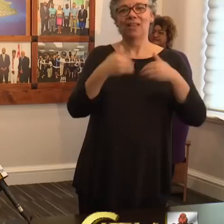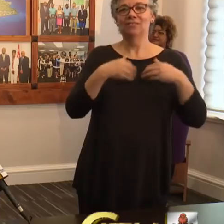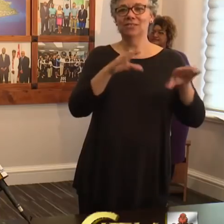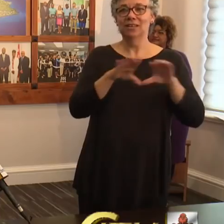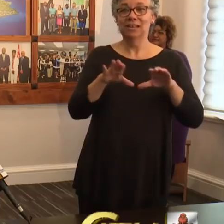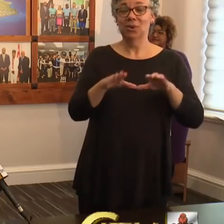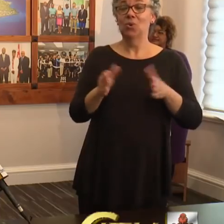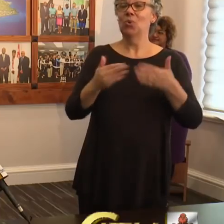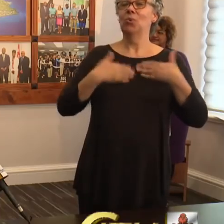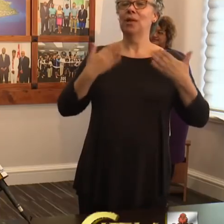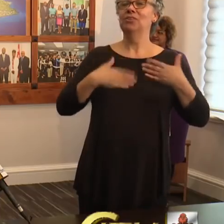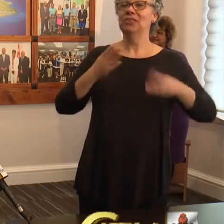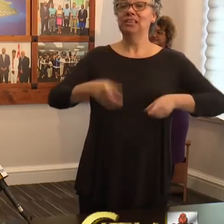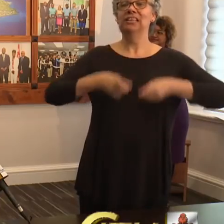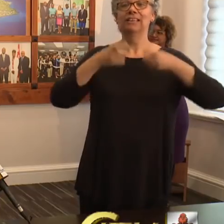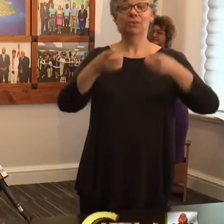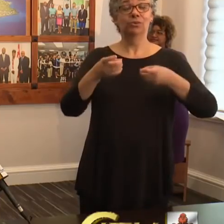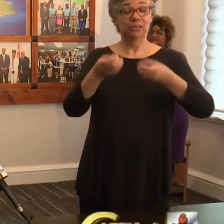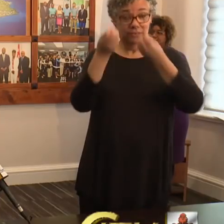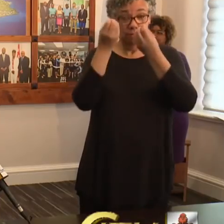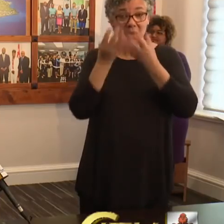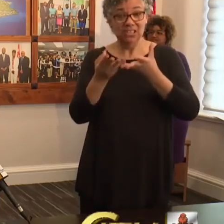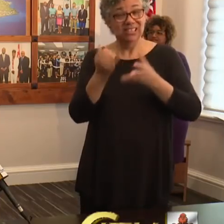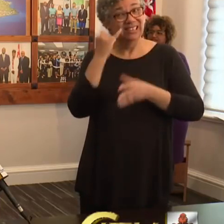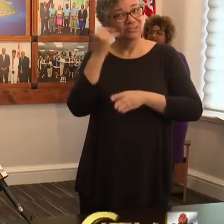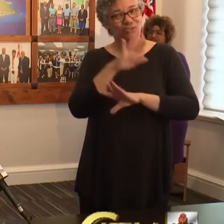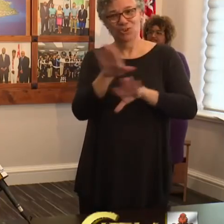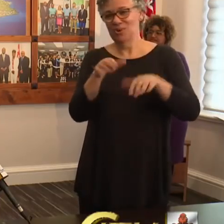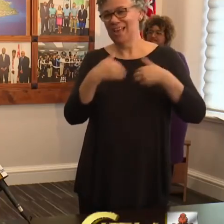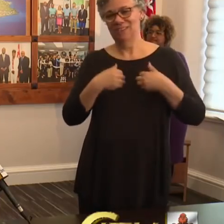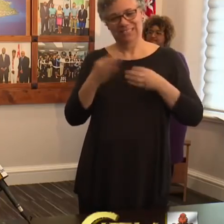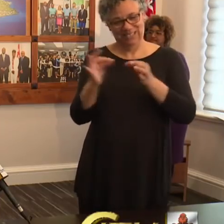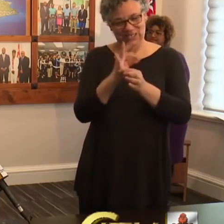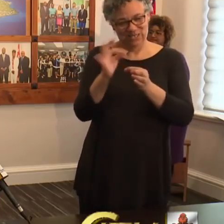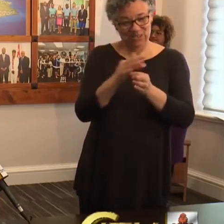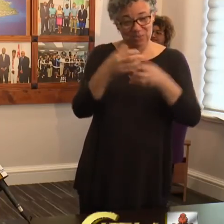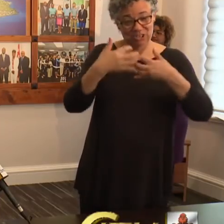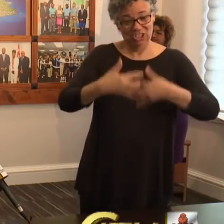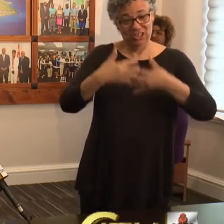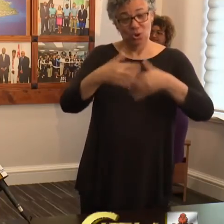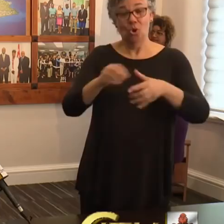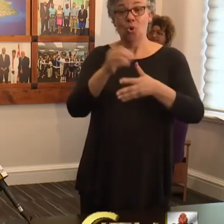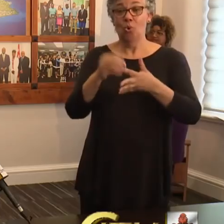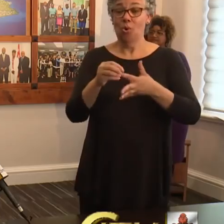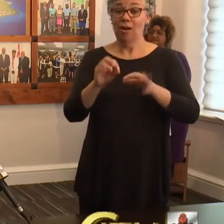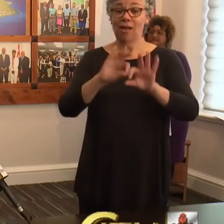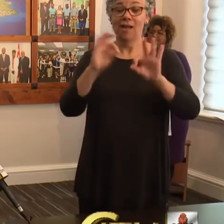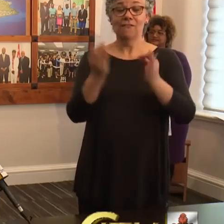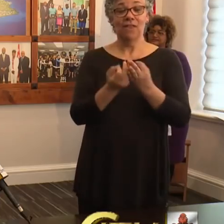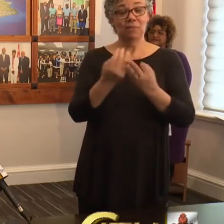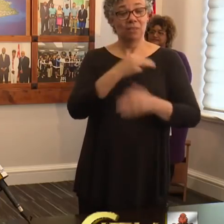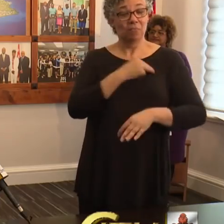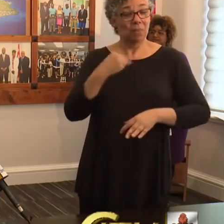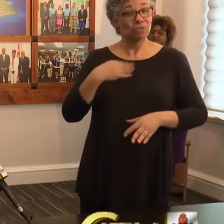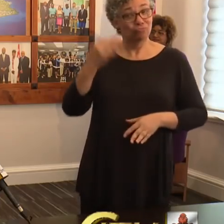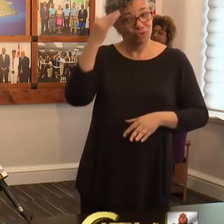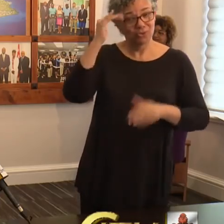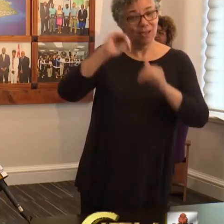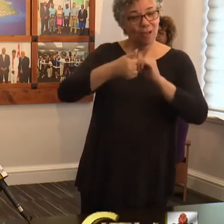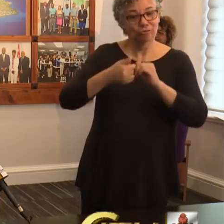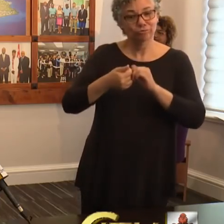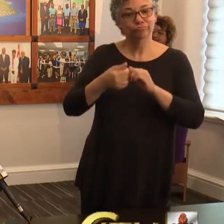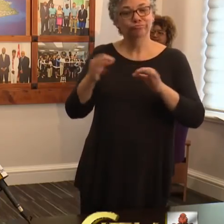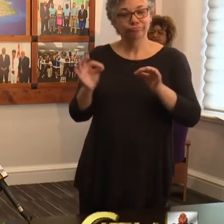provide their contact details for those who may not have access to a sewing machine or a family member who knows how to use one and those we posted to